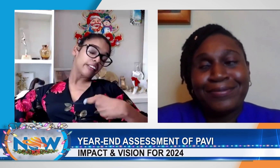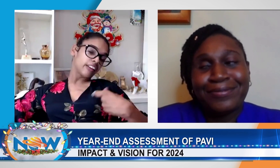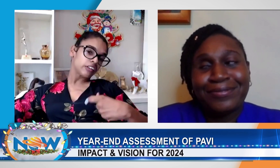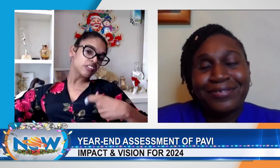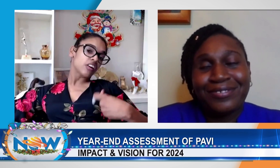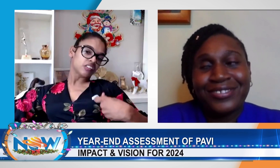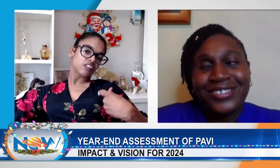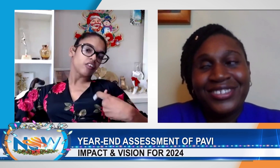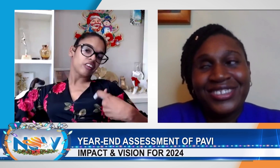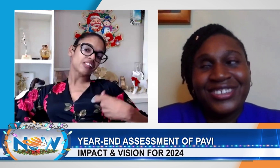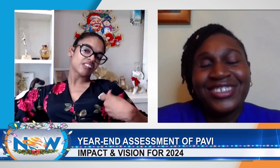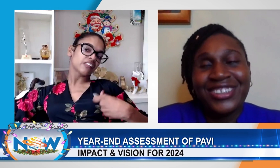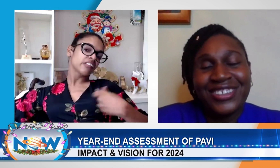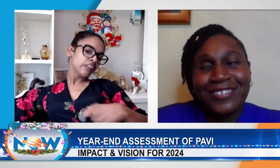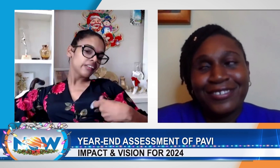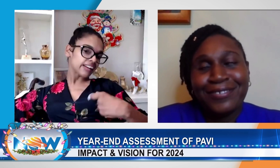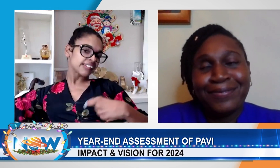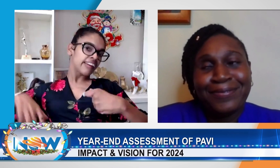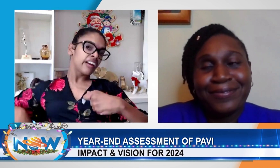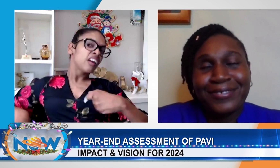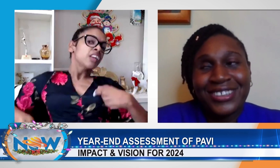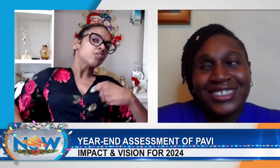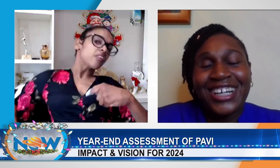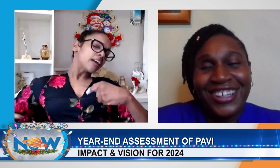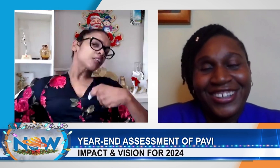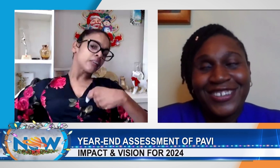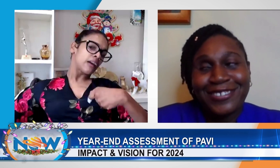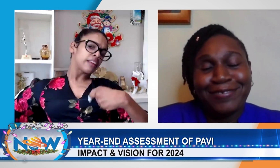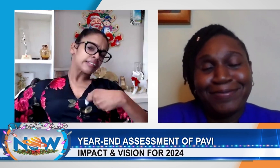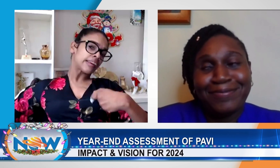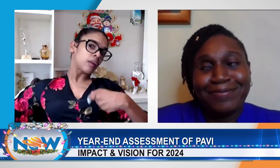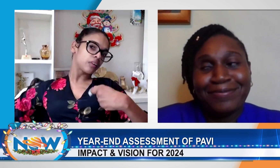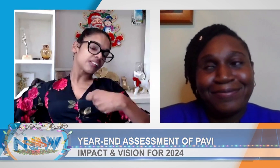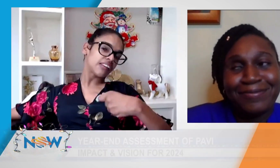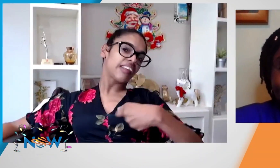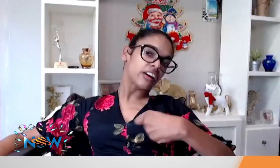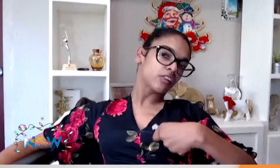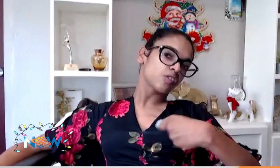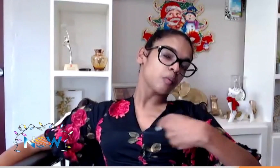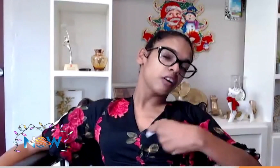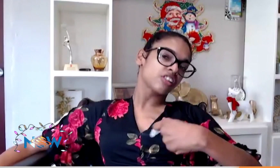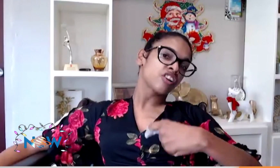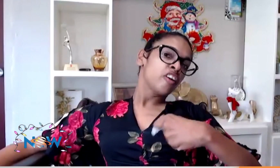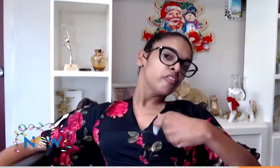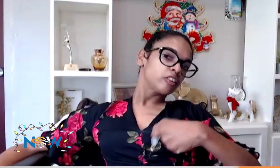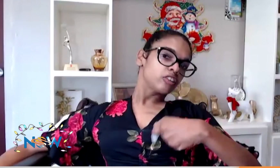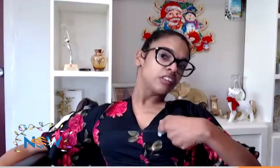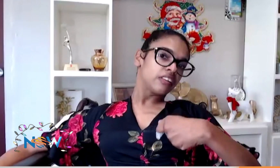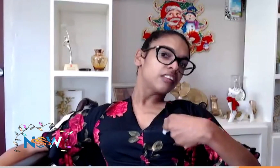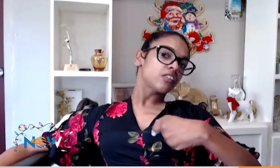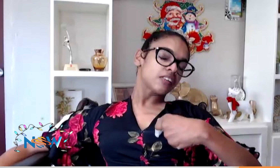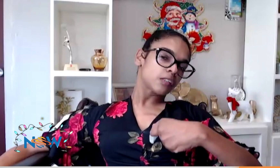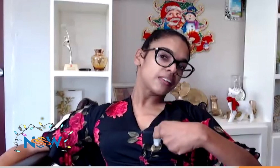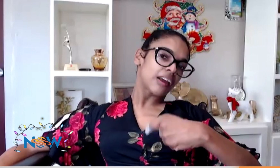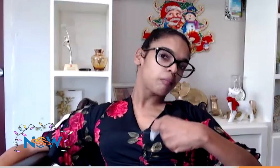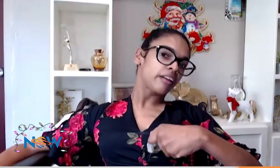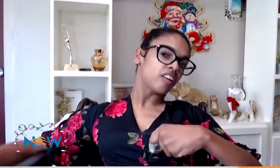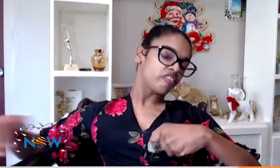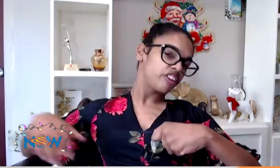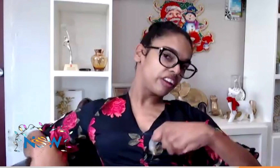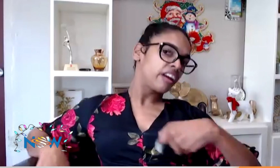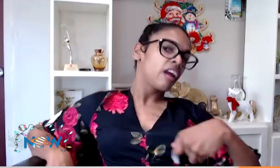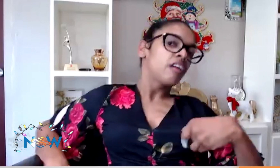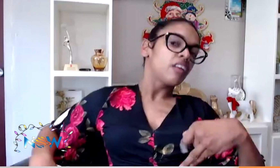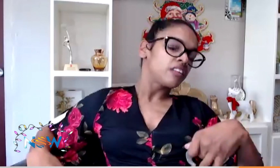is definitely going to continue until next year. So, guys, with that being said, I want to say thank you so much for tuning in to this week's